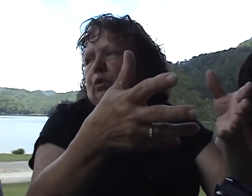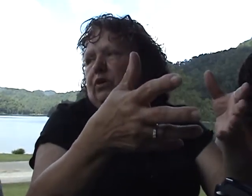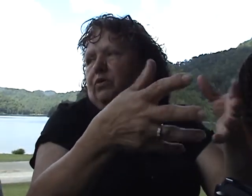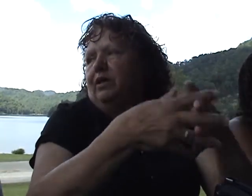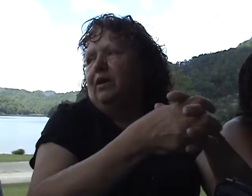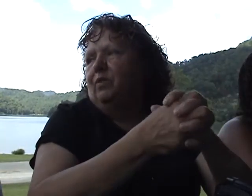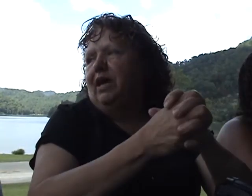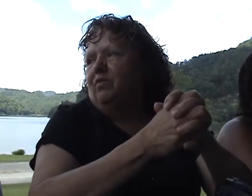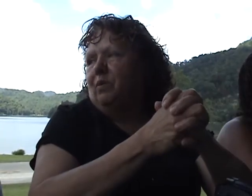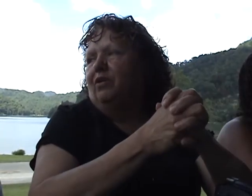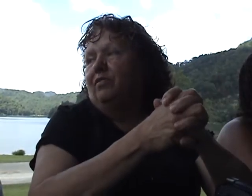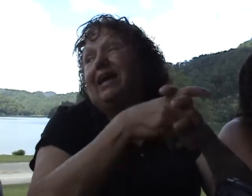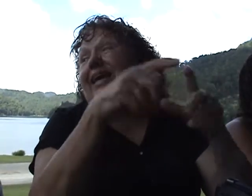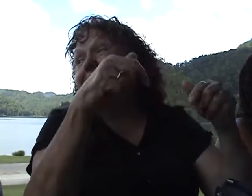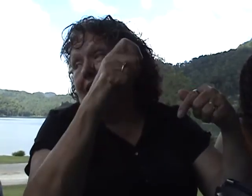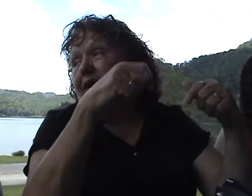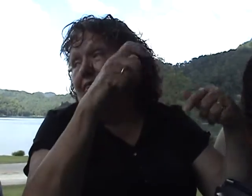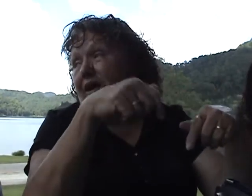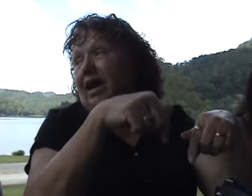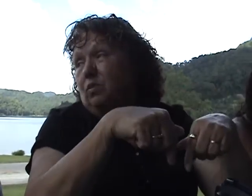reunion now, we have a butterfly in the house.